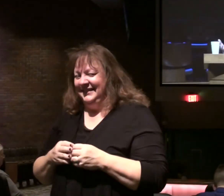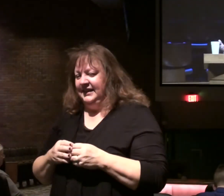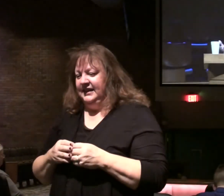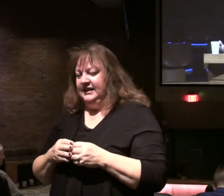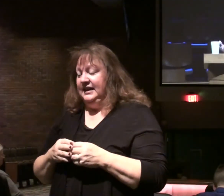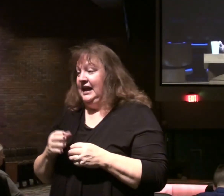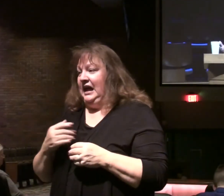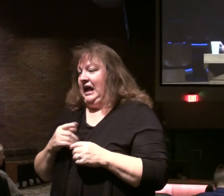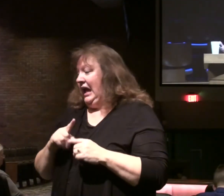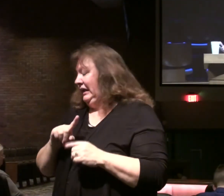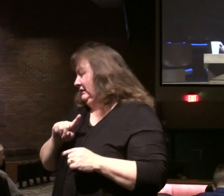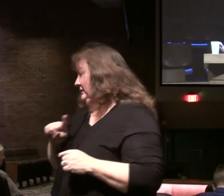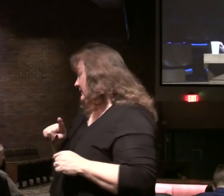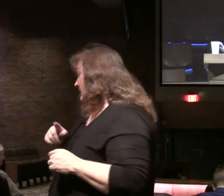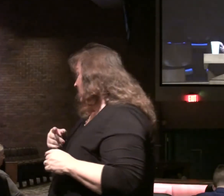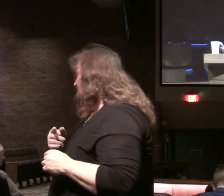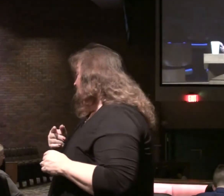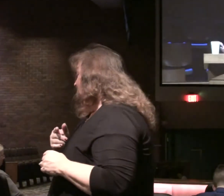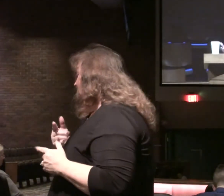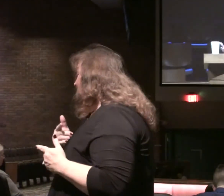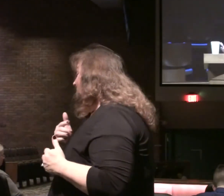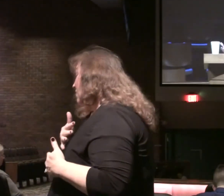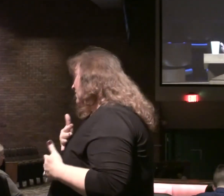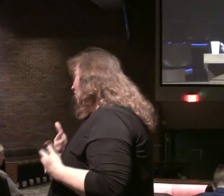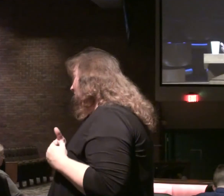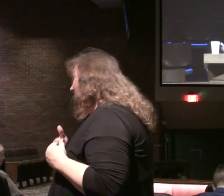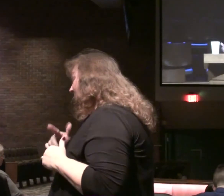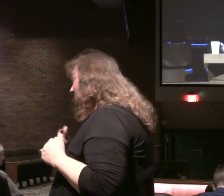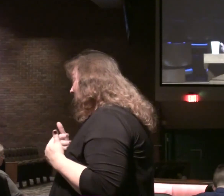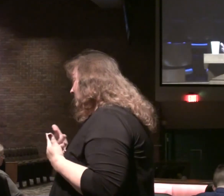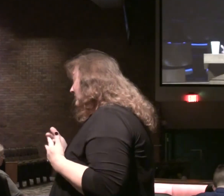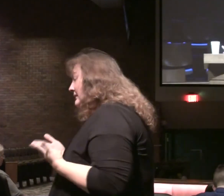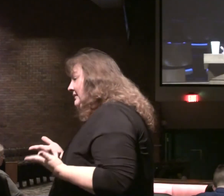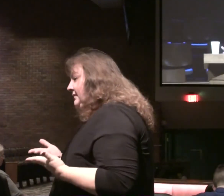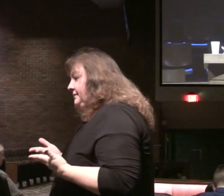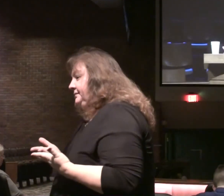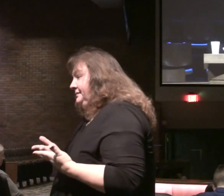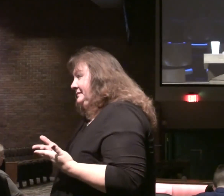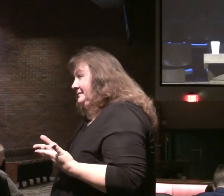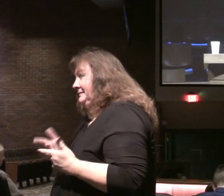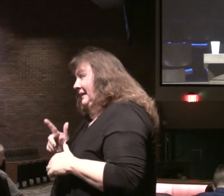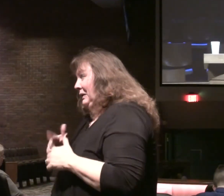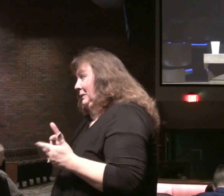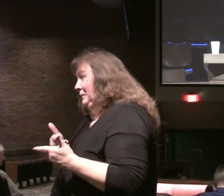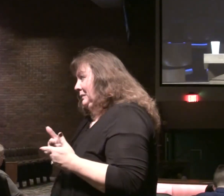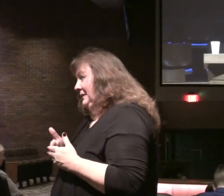So he can't go back to the king. And say. I was afraid. Bring Elijah.